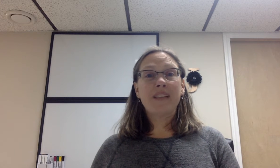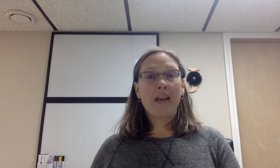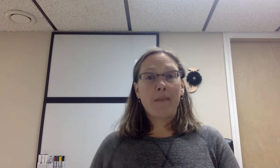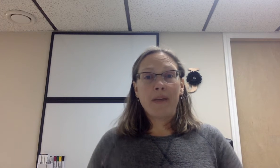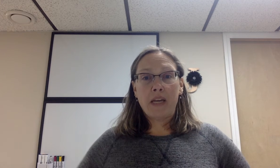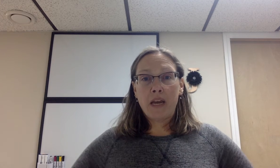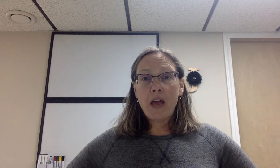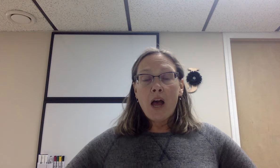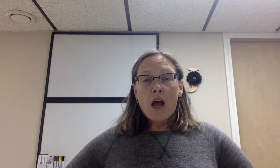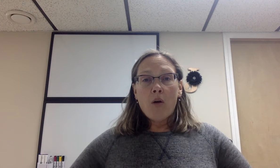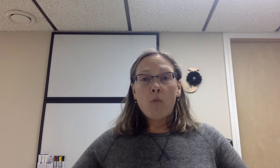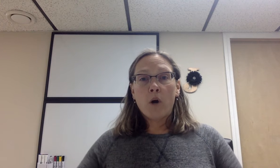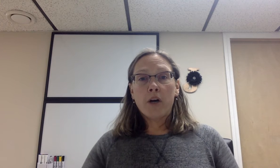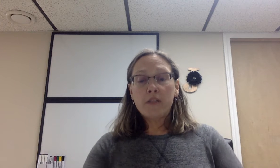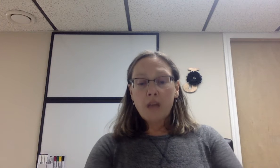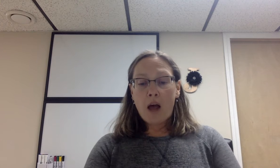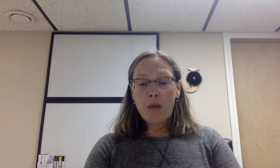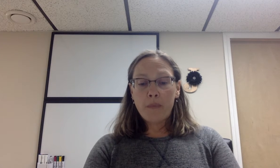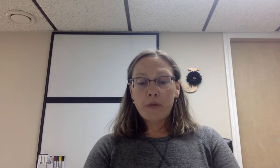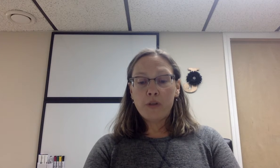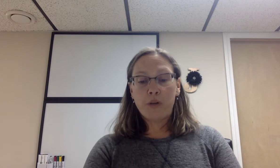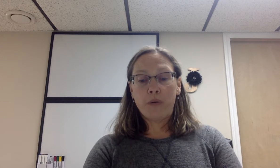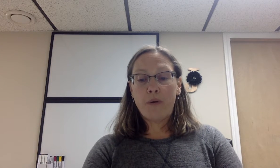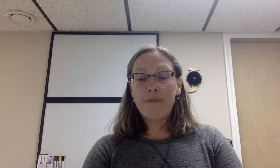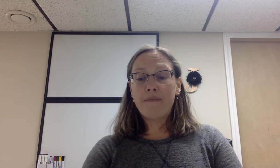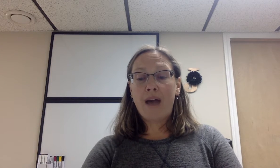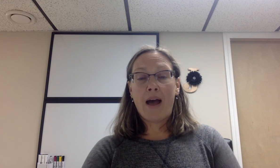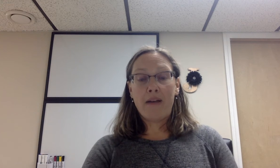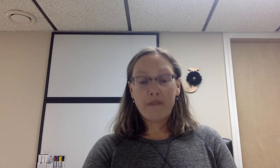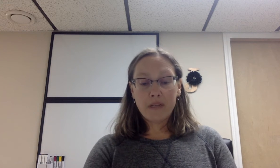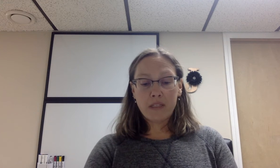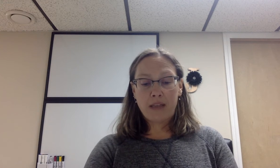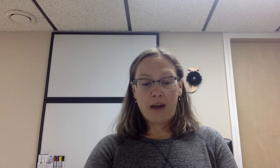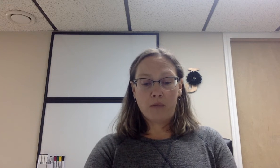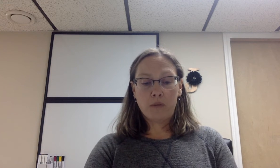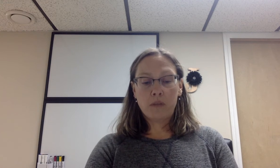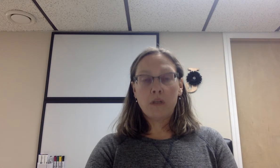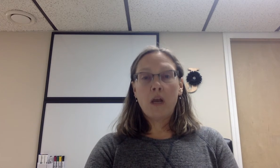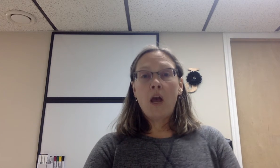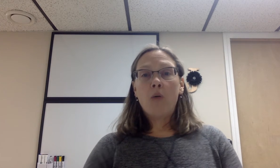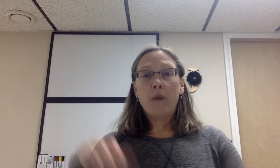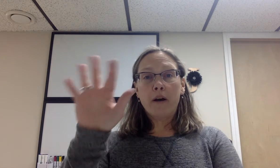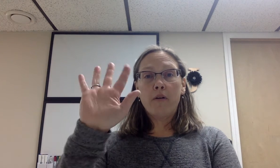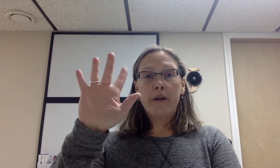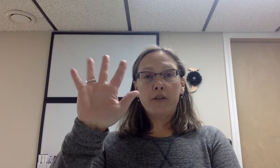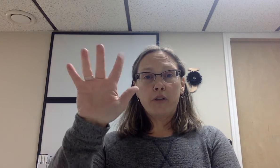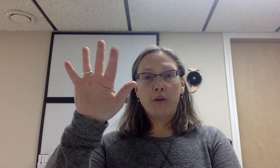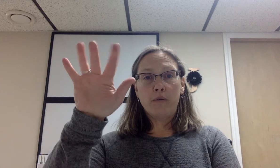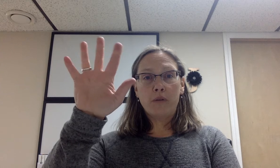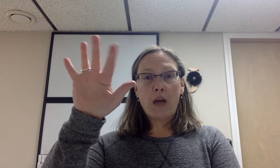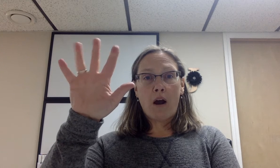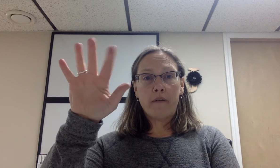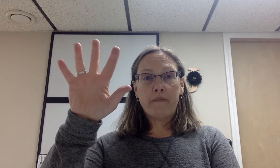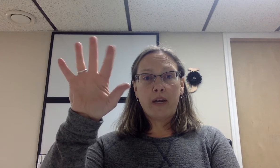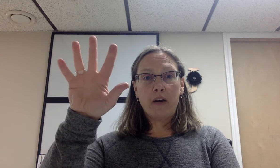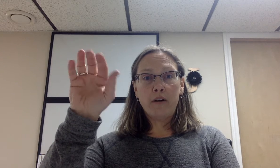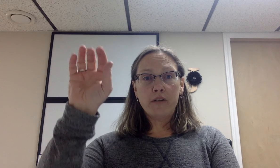segmenting words up to five sounds. We are going to use our fingers